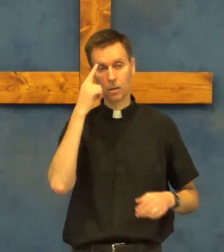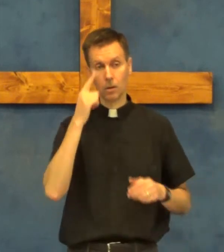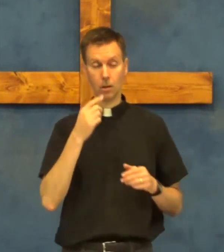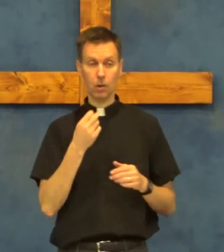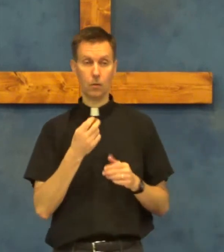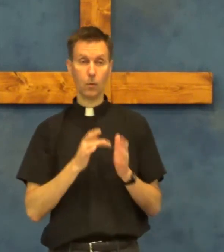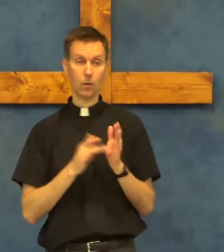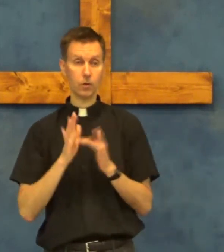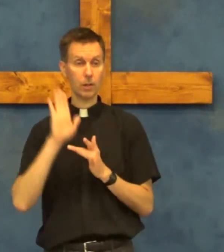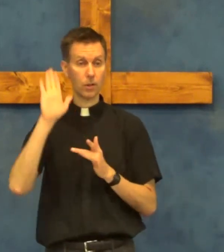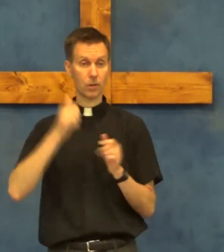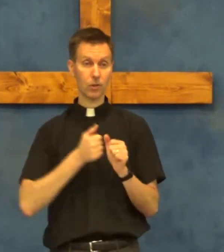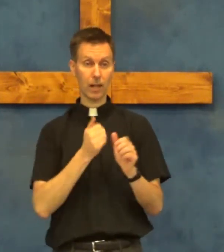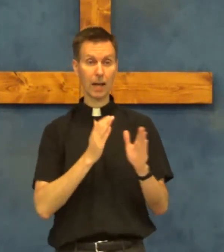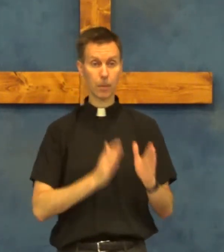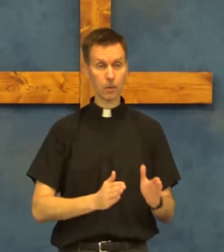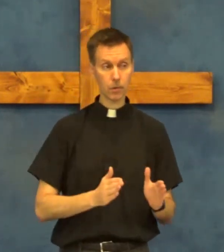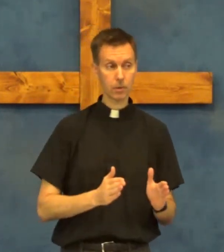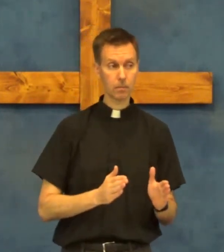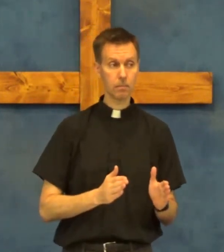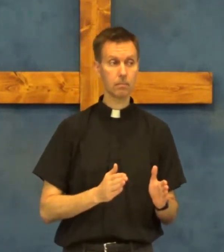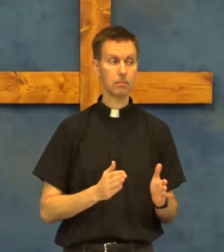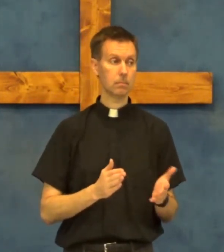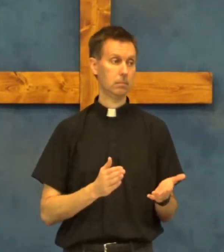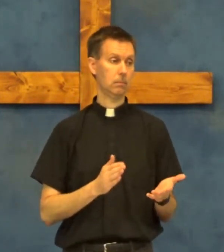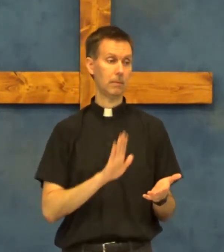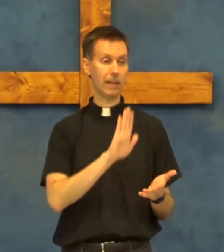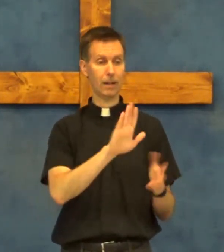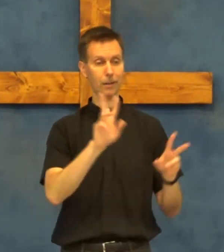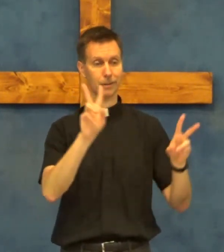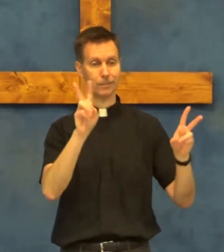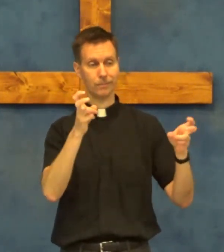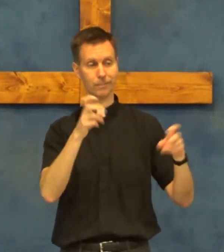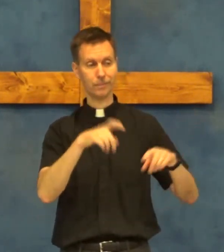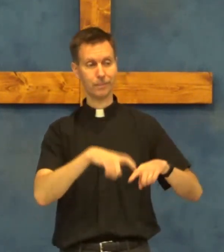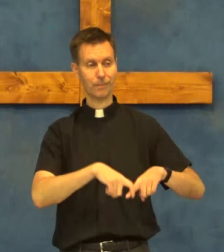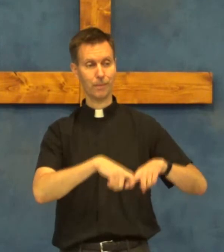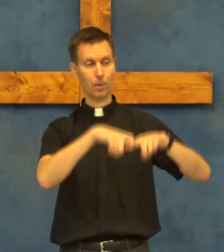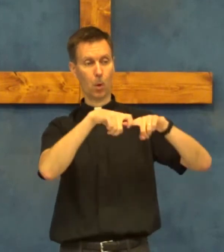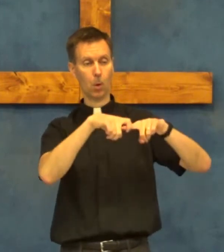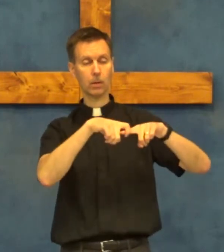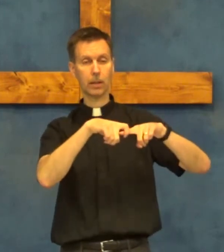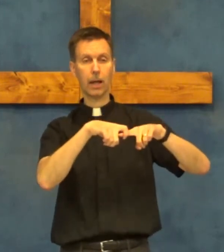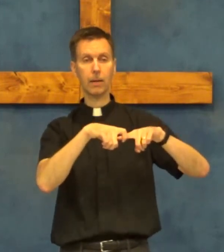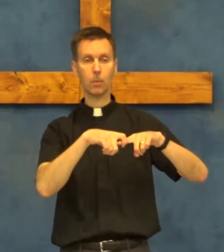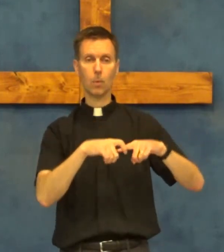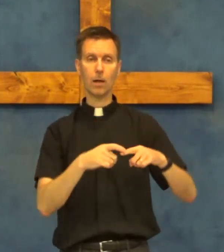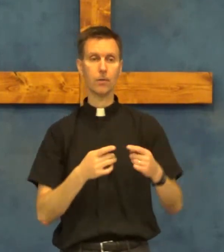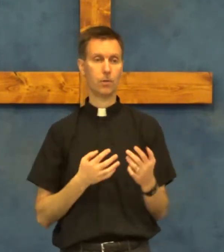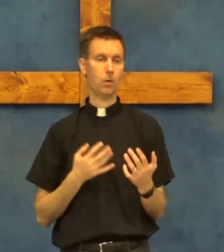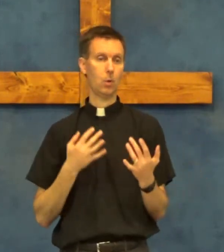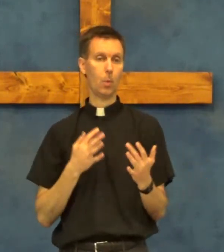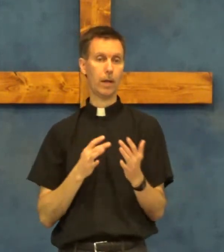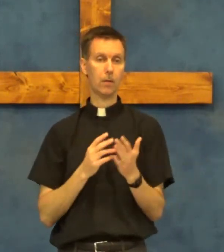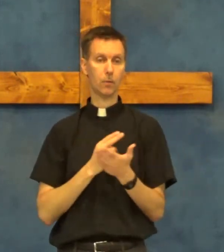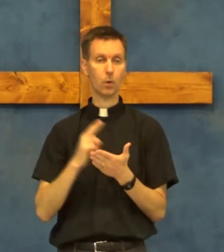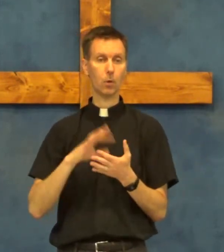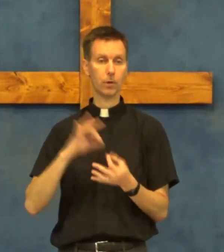for Jesus disciples their whole time was waiting for the Holy